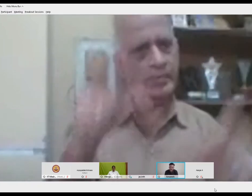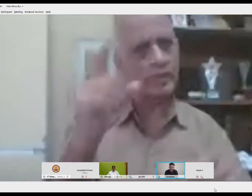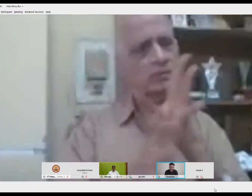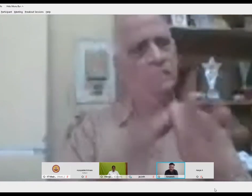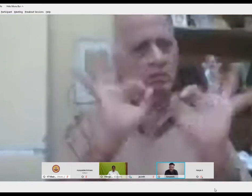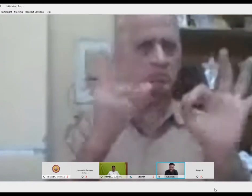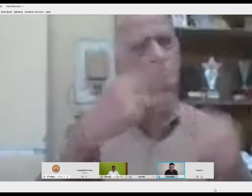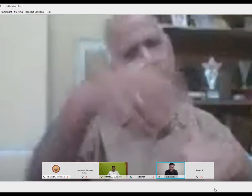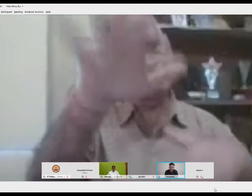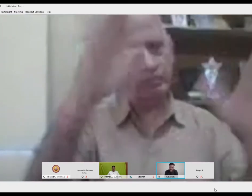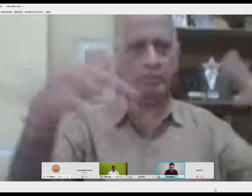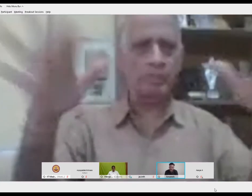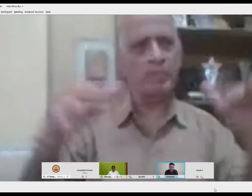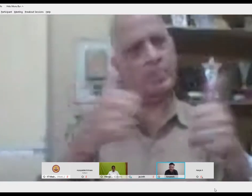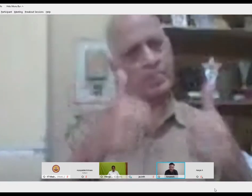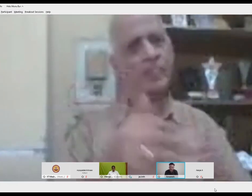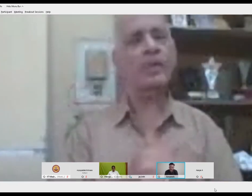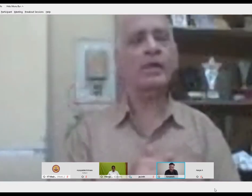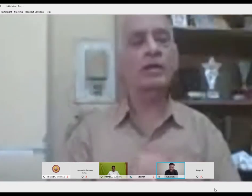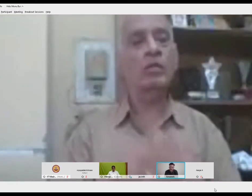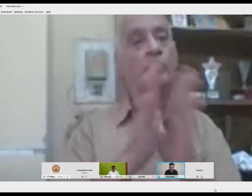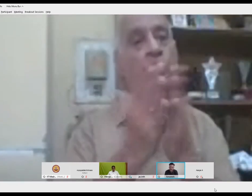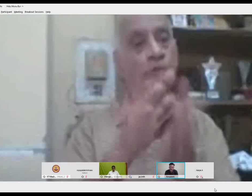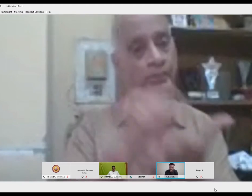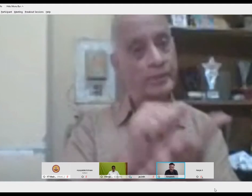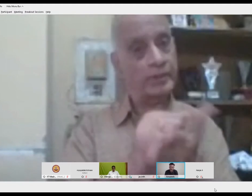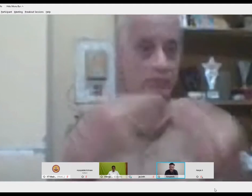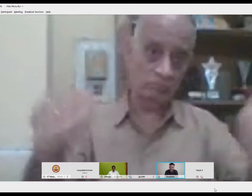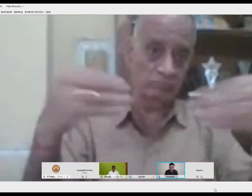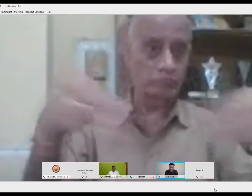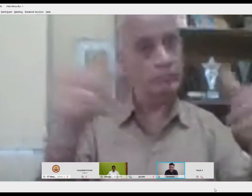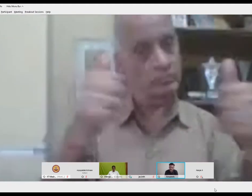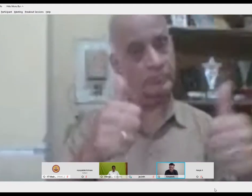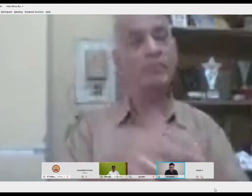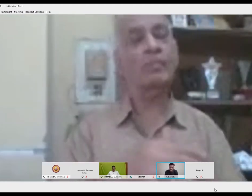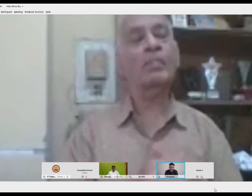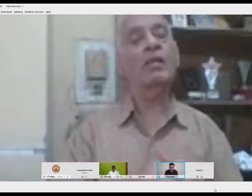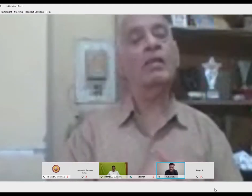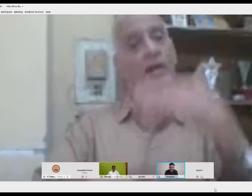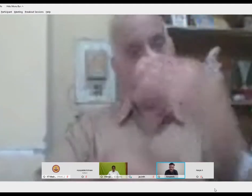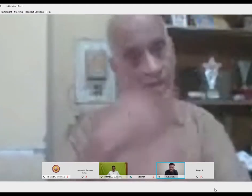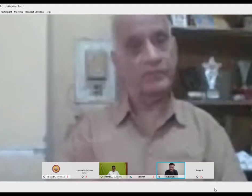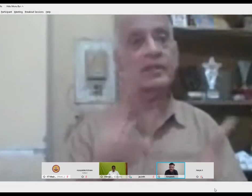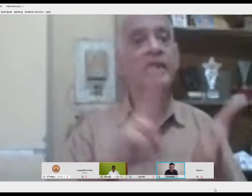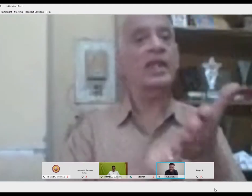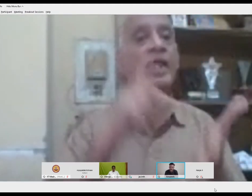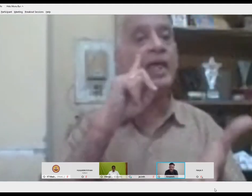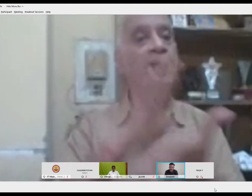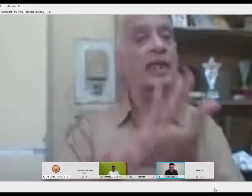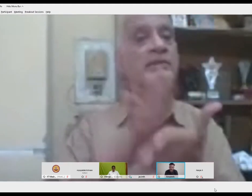And we had a lot of batches for the next five years. We had a lot of interpreters who were certified and even the dictionary